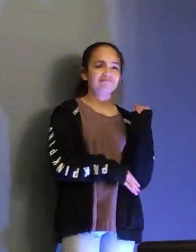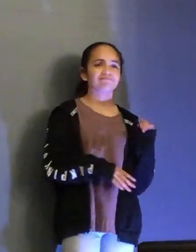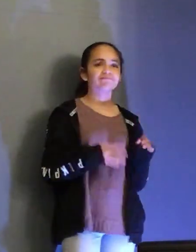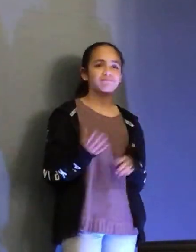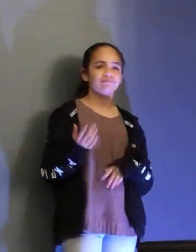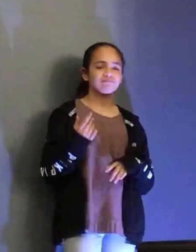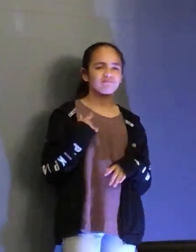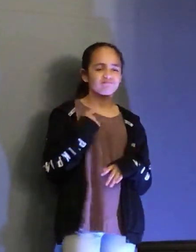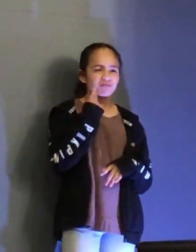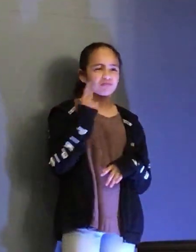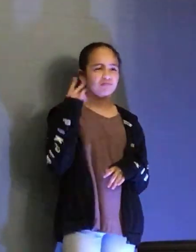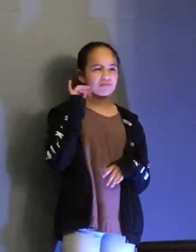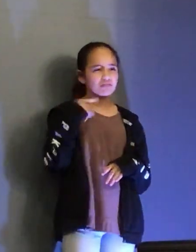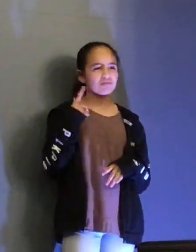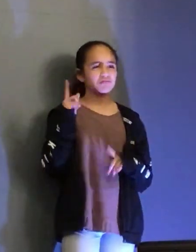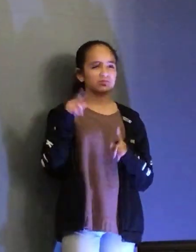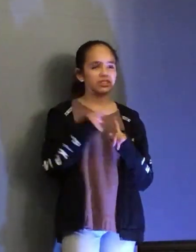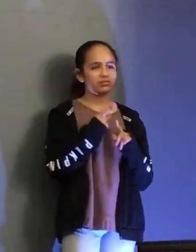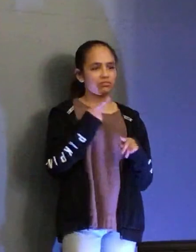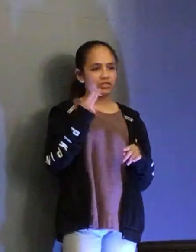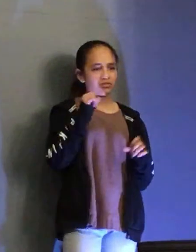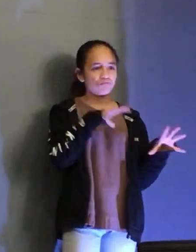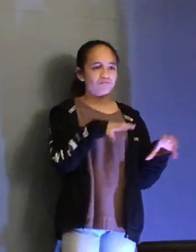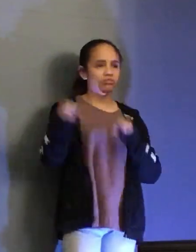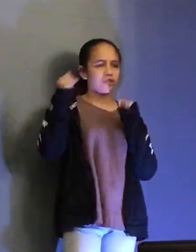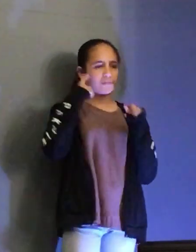him for a short period of time because I started here in the fall.